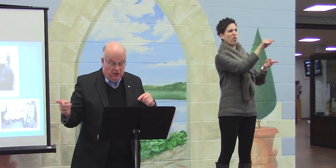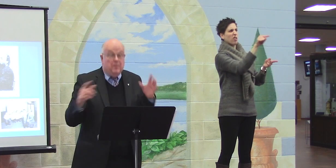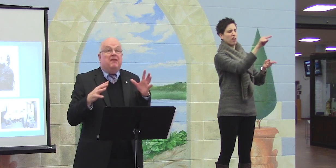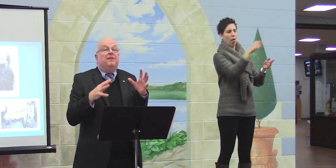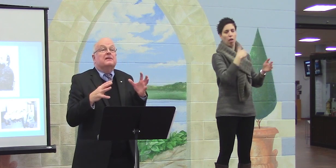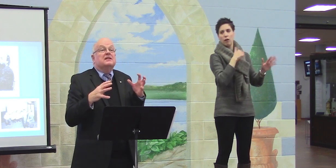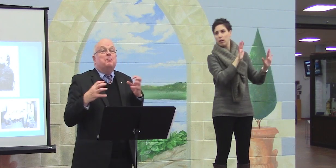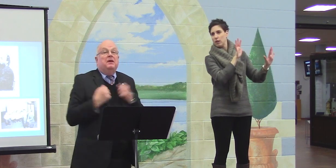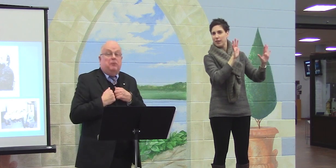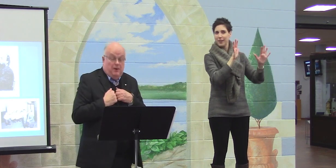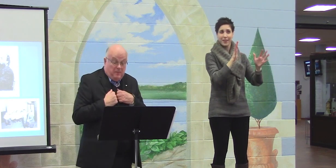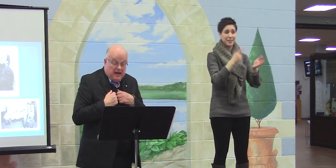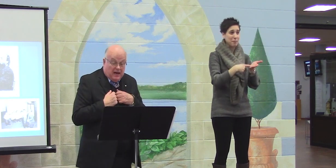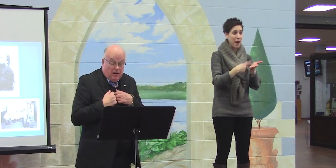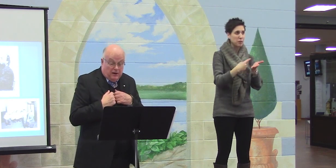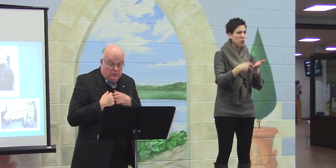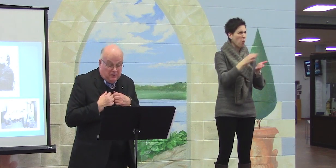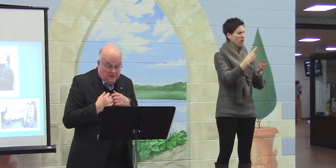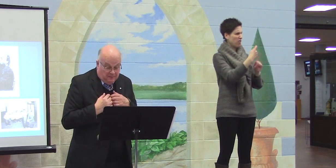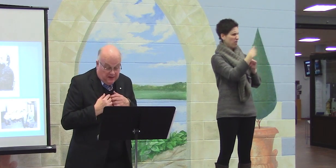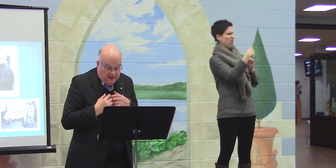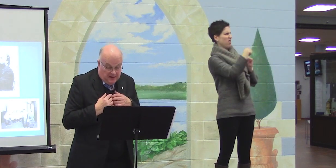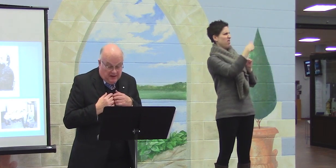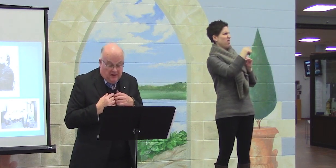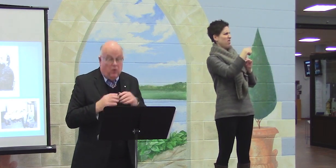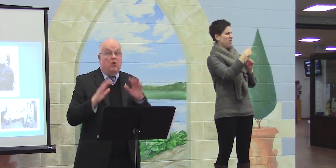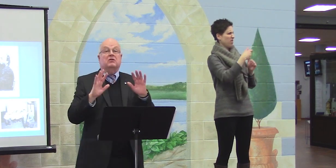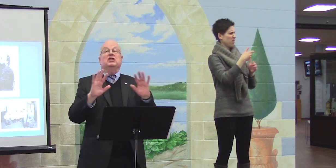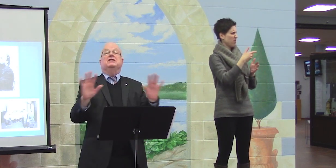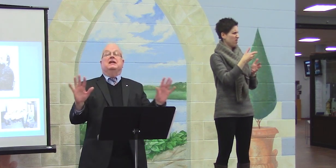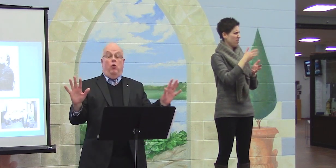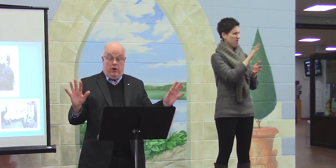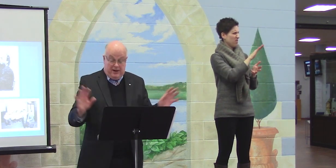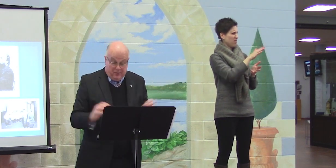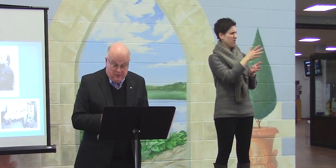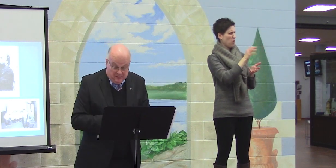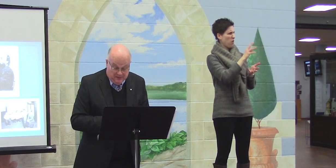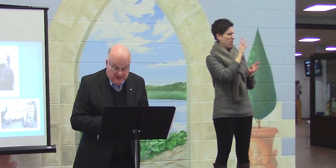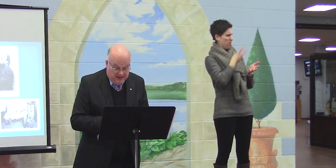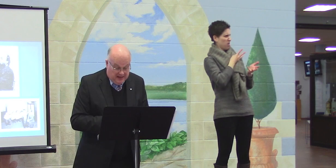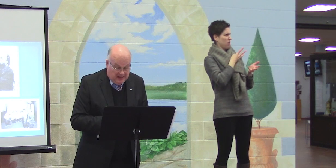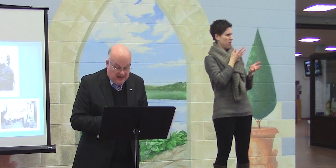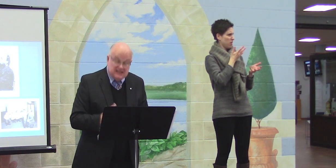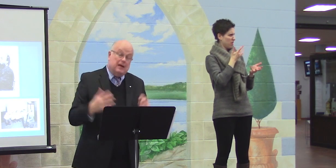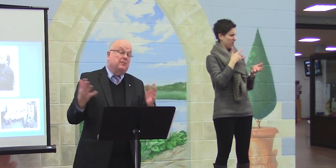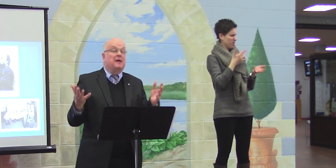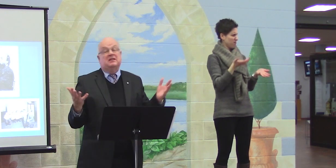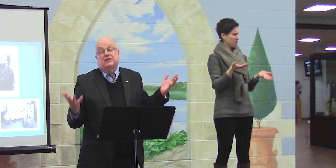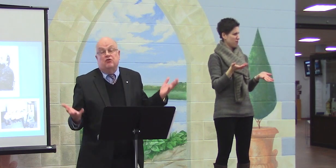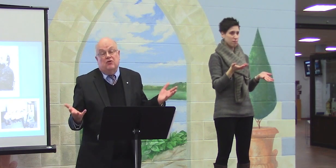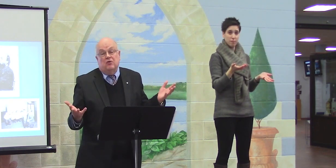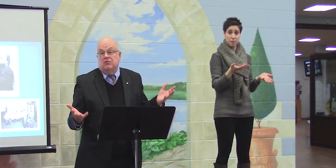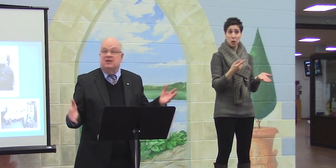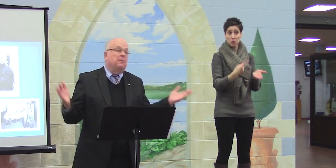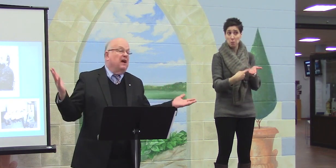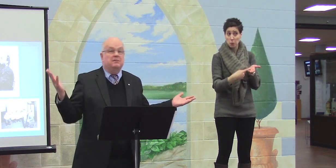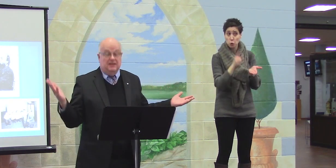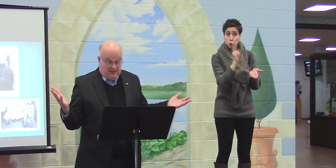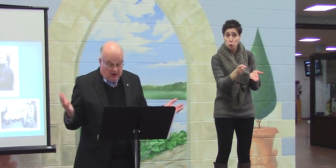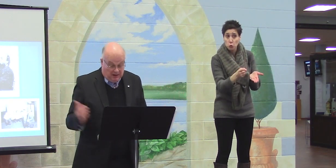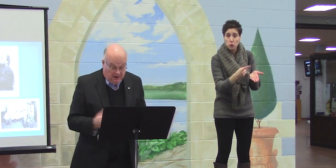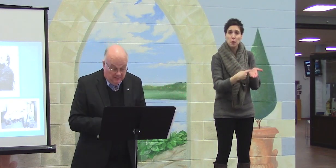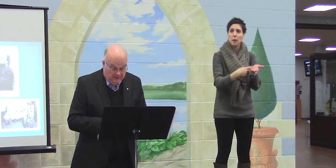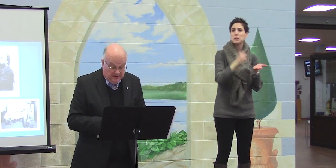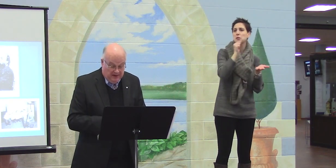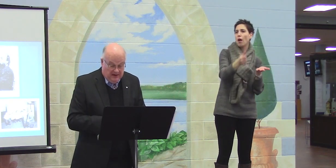You may feel some people are picking on you. Or just ignoring you. And sometimes it's true. Sometimes